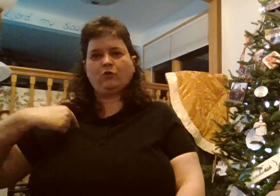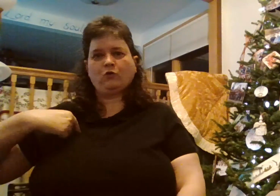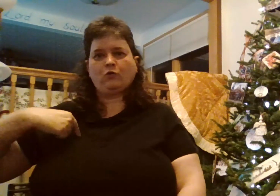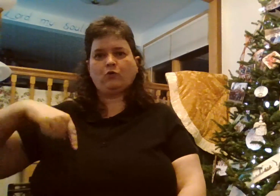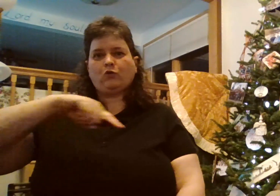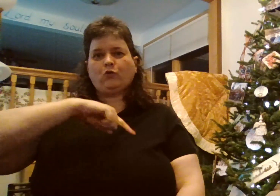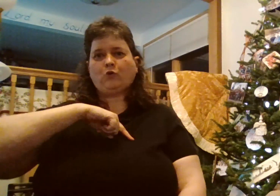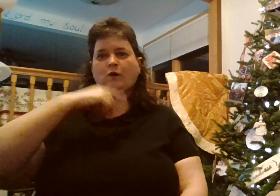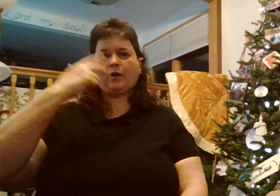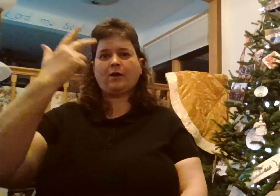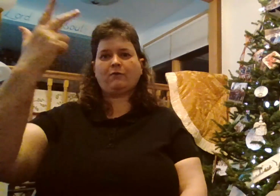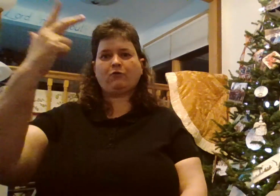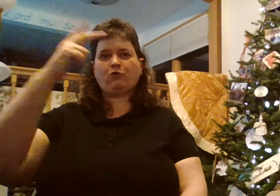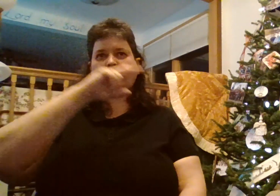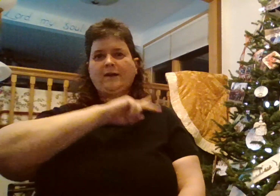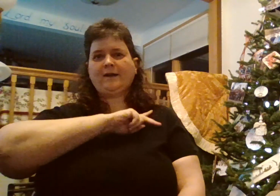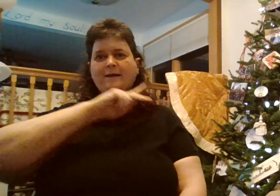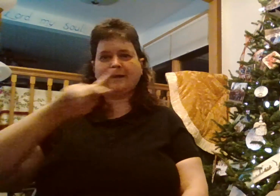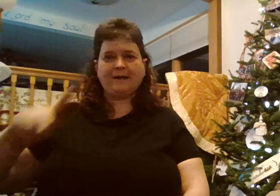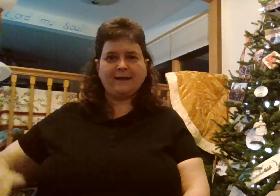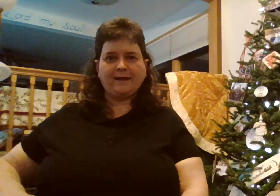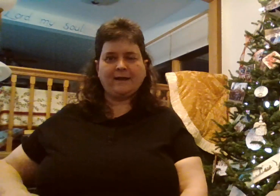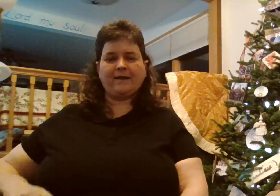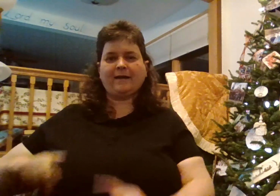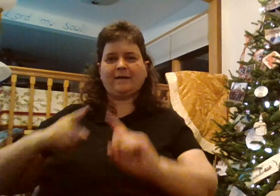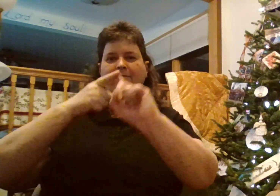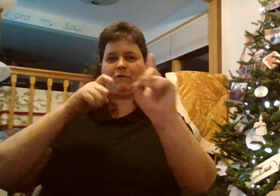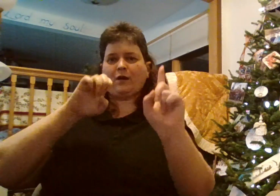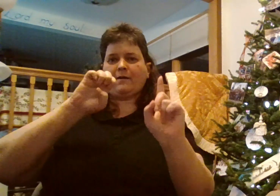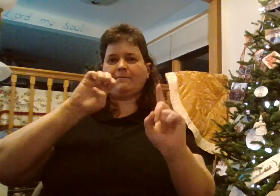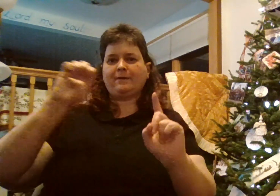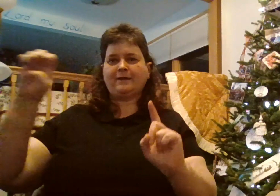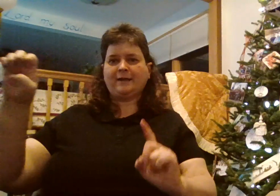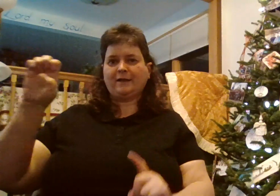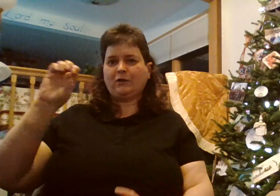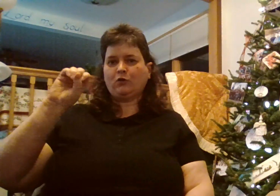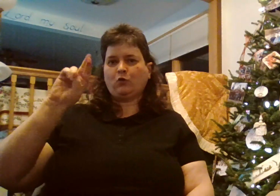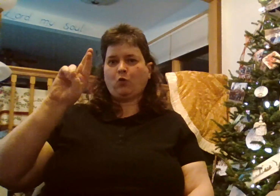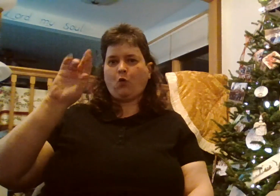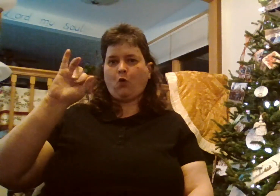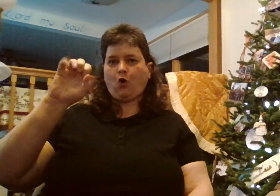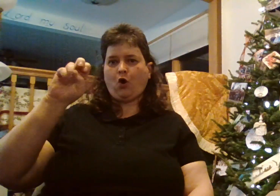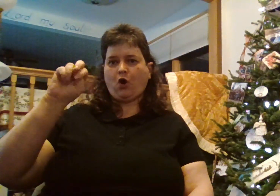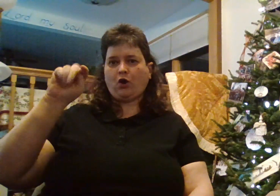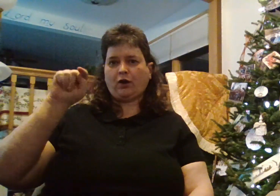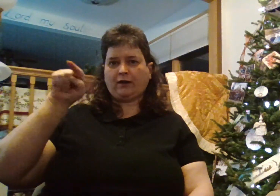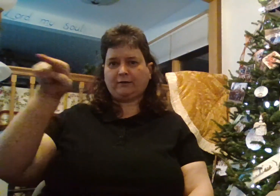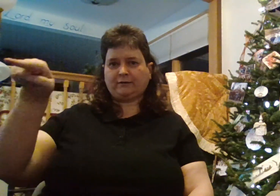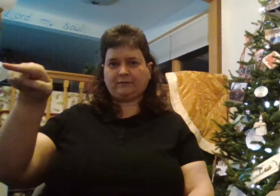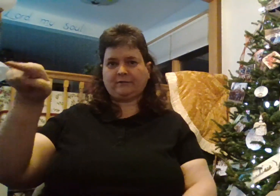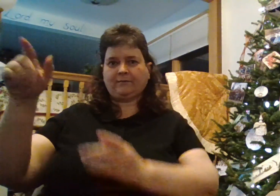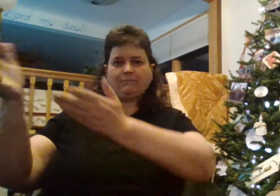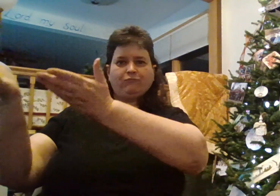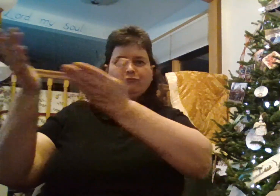Three three kings of glory and tide, All